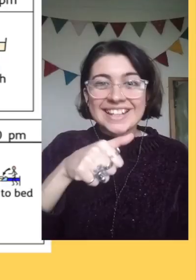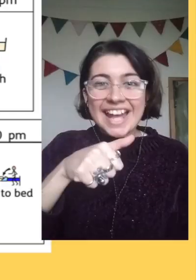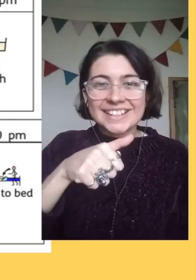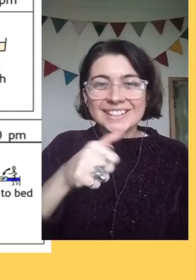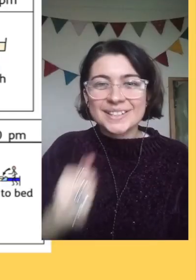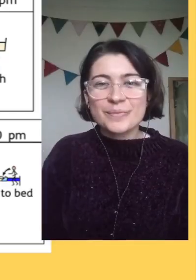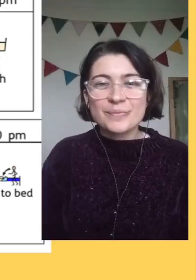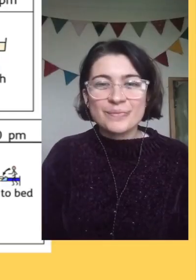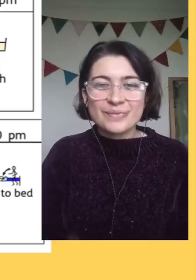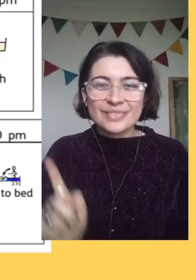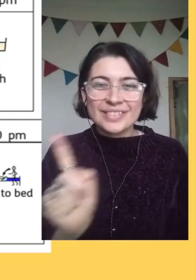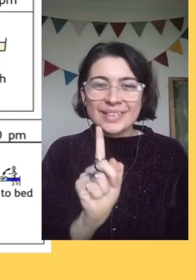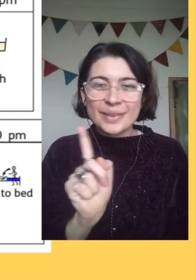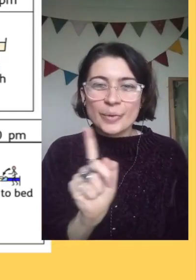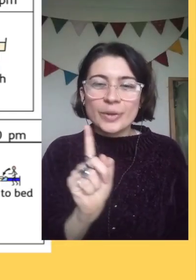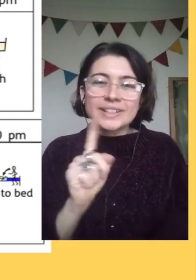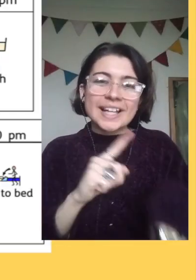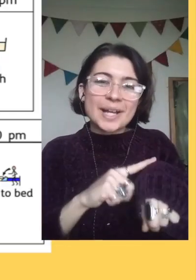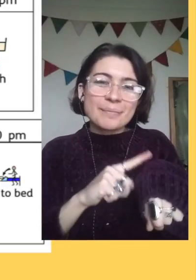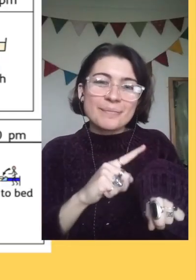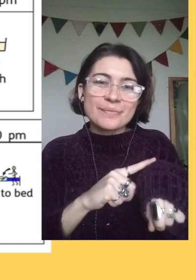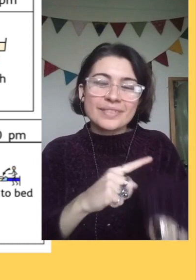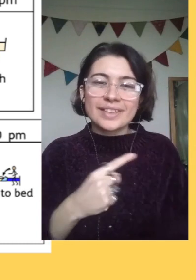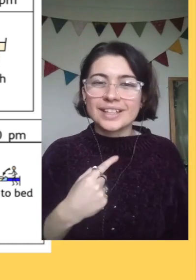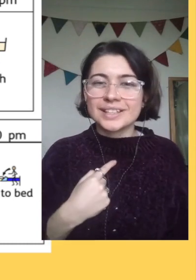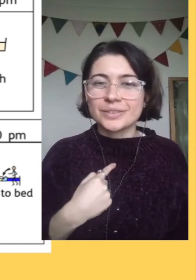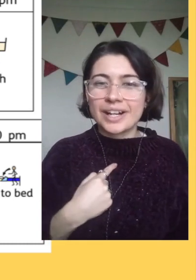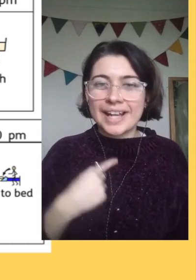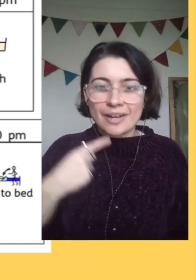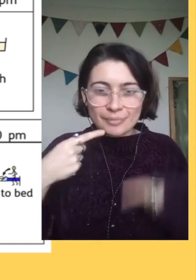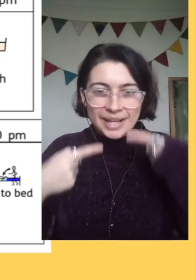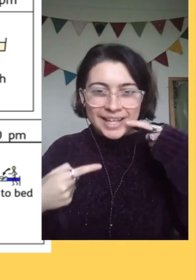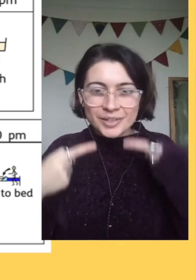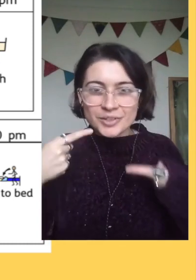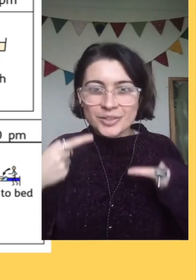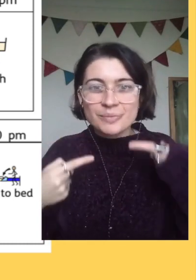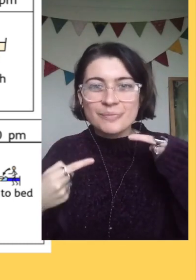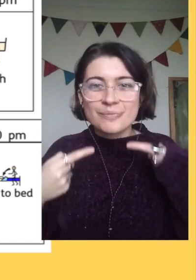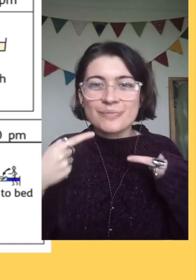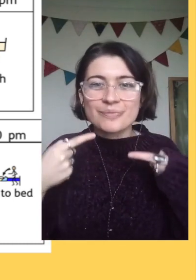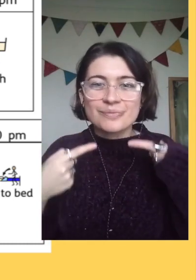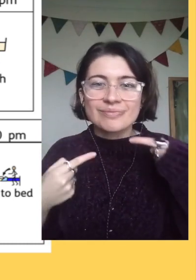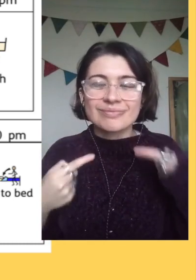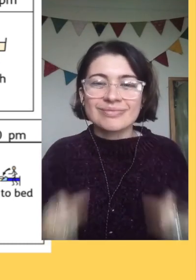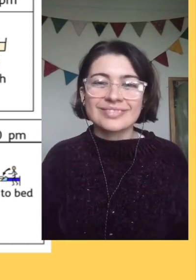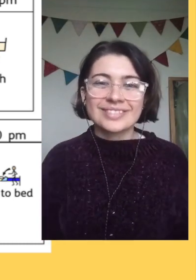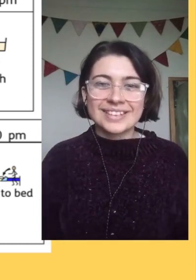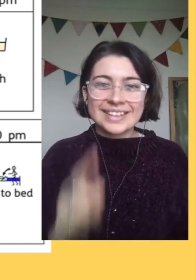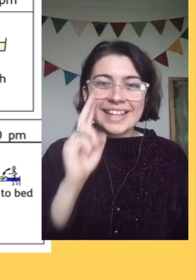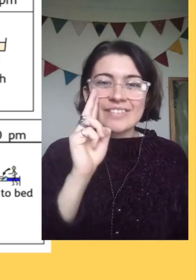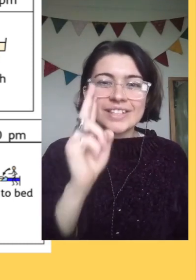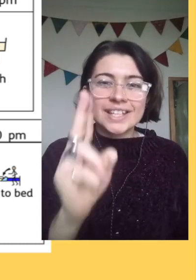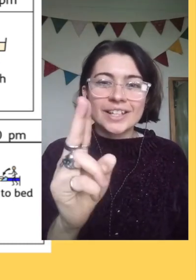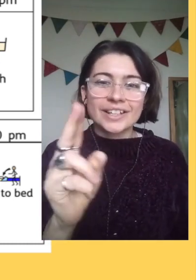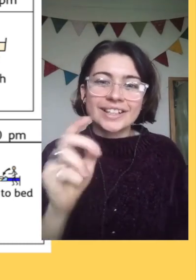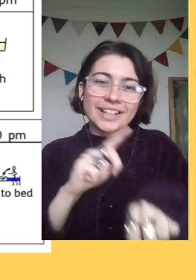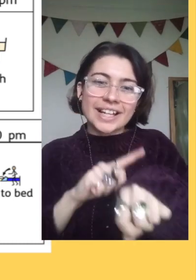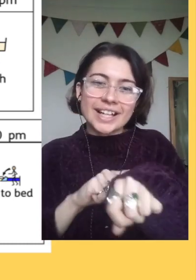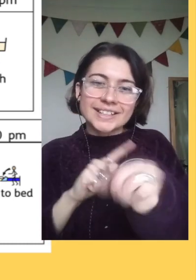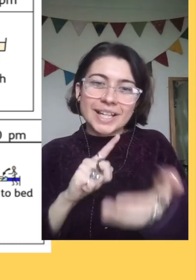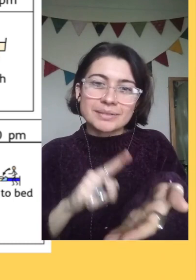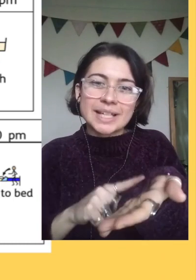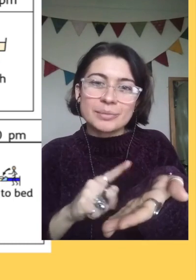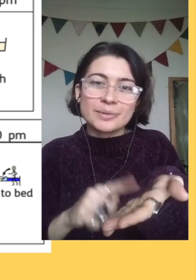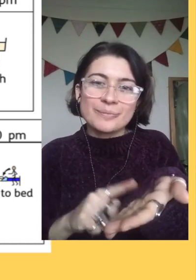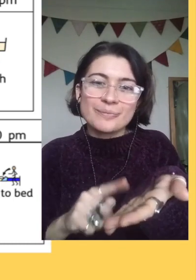Next. What time do I have my lunch? Have another look